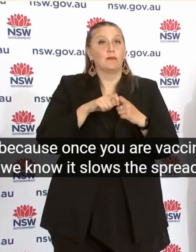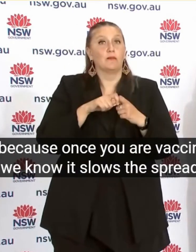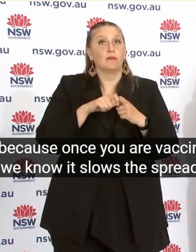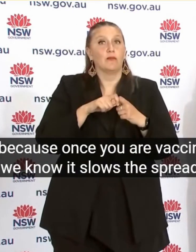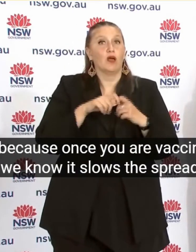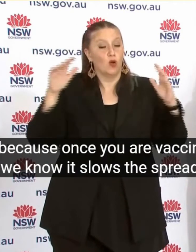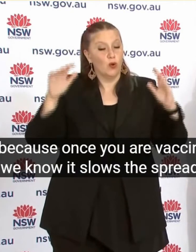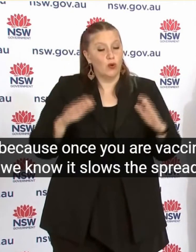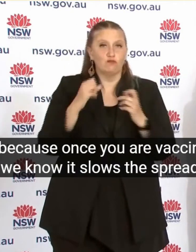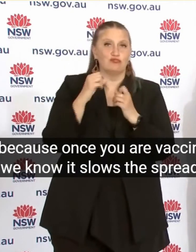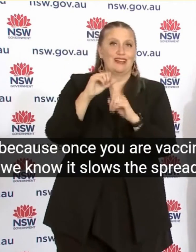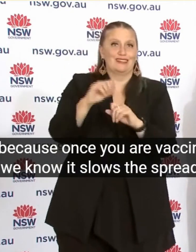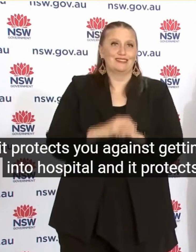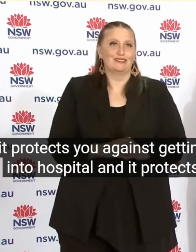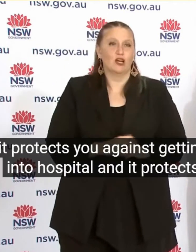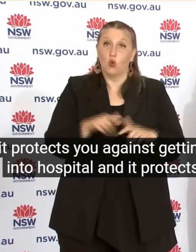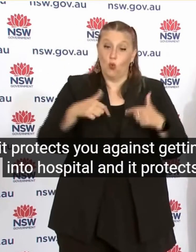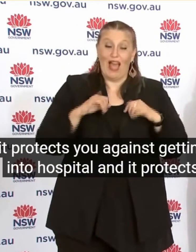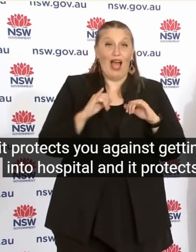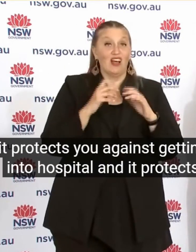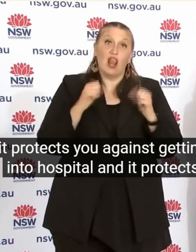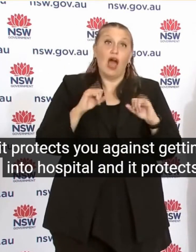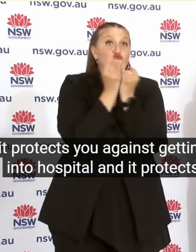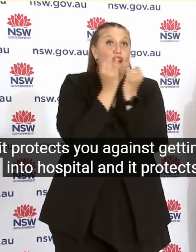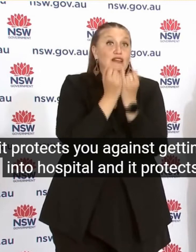We're Racing To Get Those Vaccination Rates Up But Whilst They